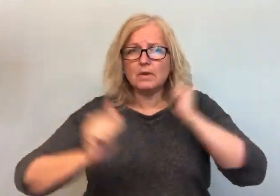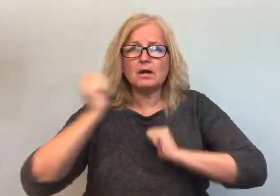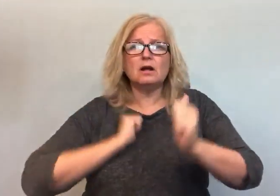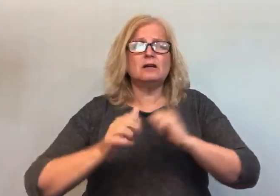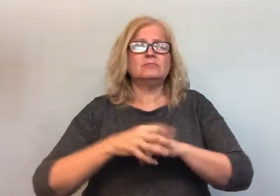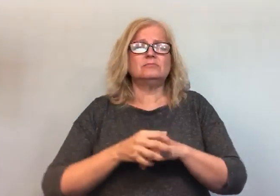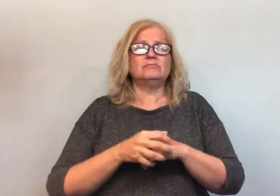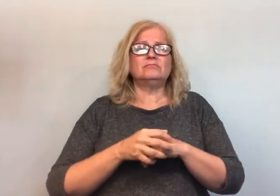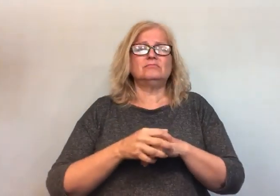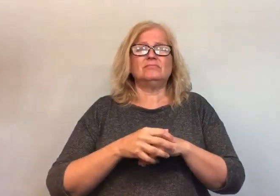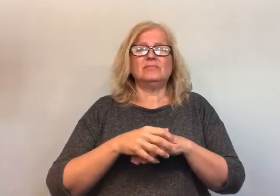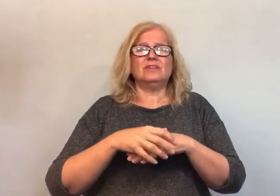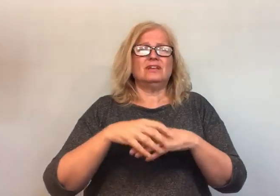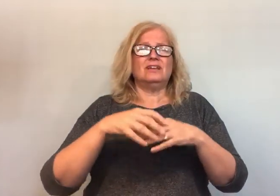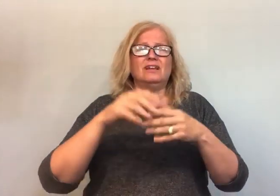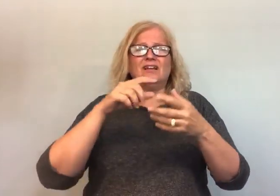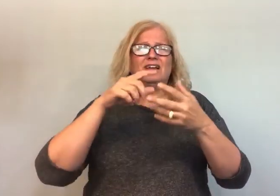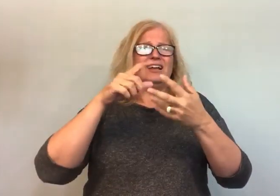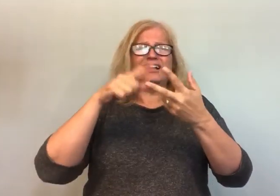Ella has also been heavily involved in theater.